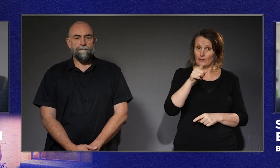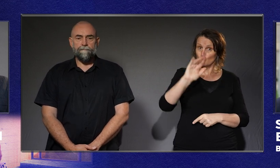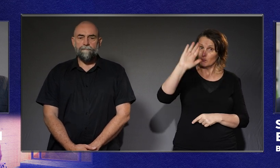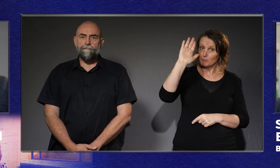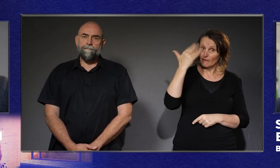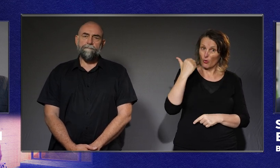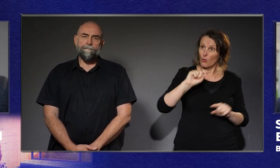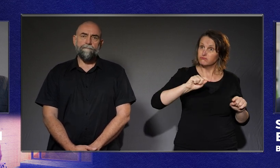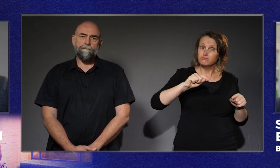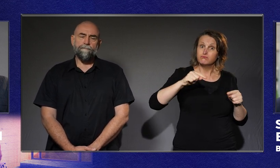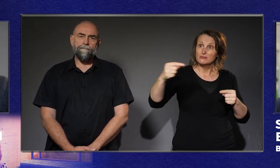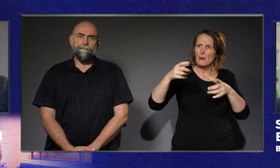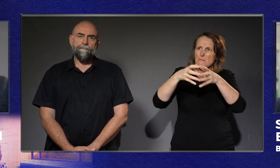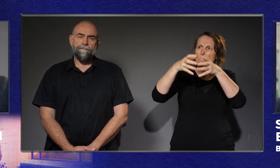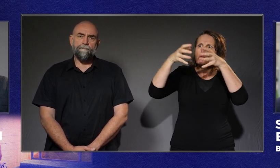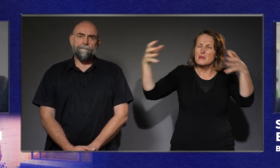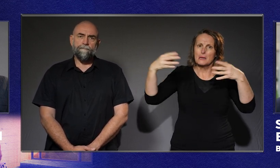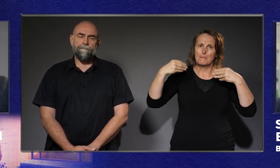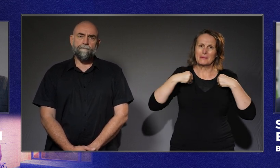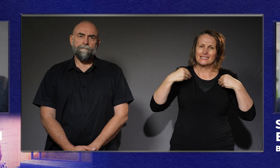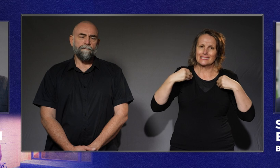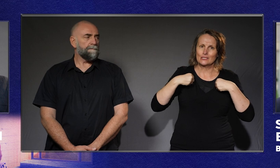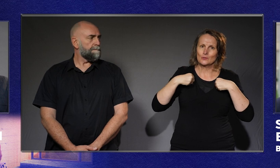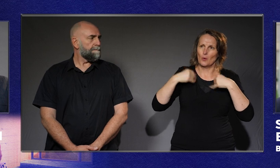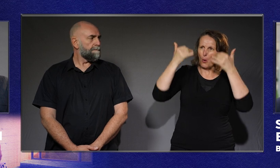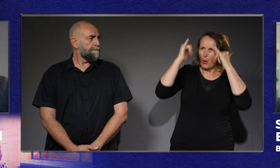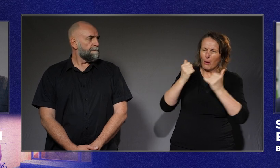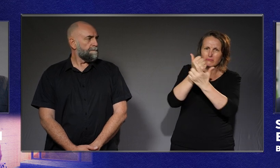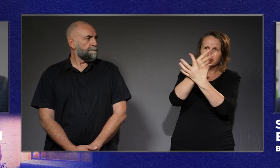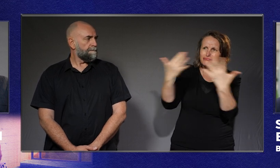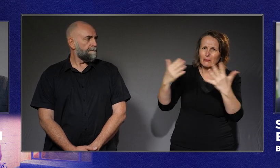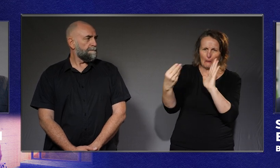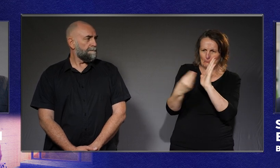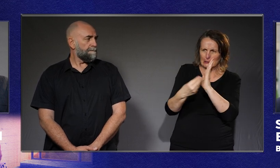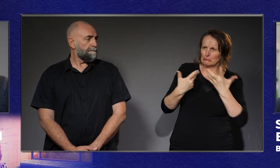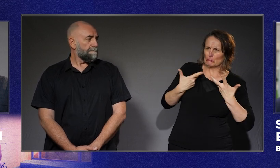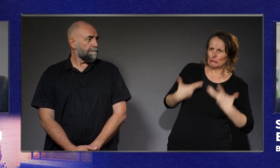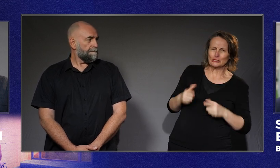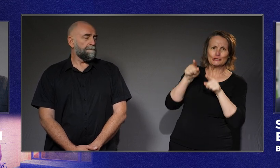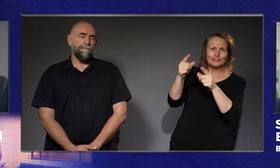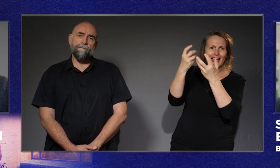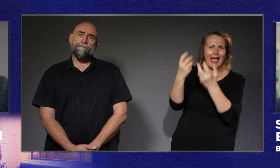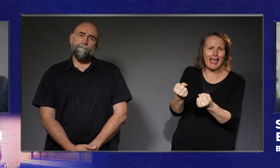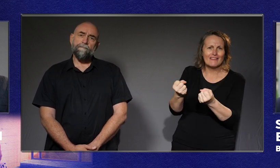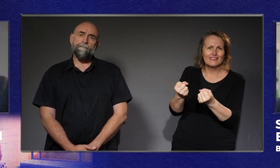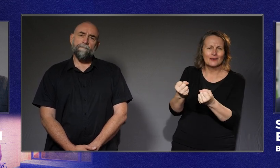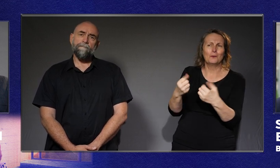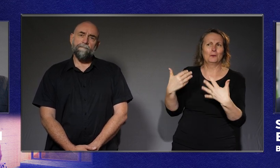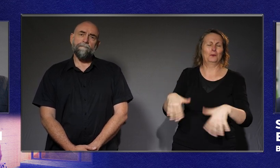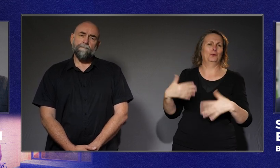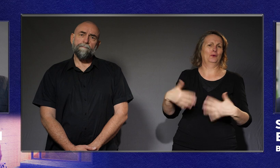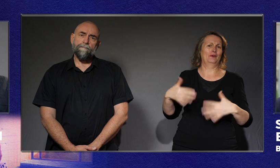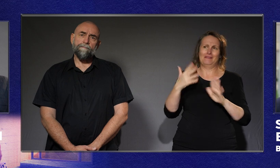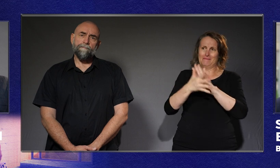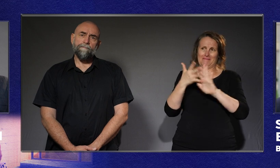against a major commercial law firm who are very well funded by an organisation,